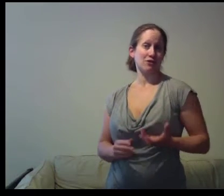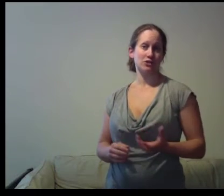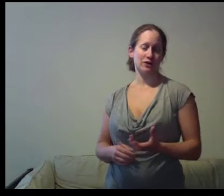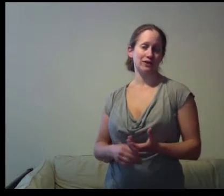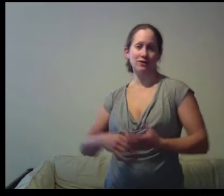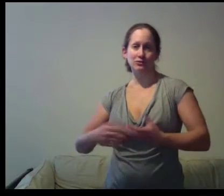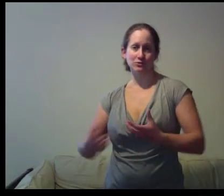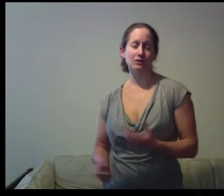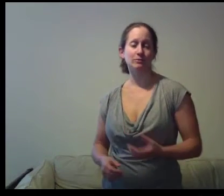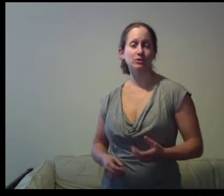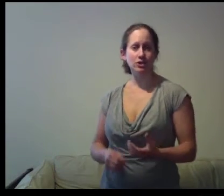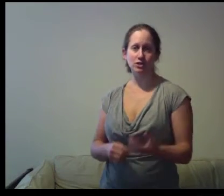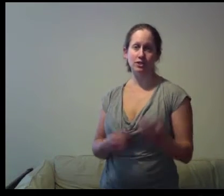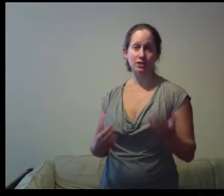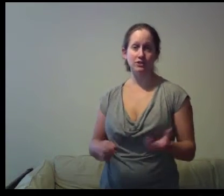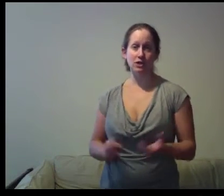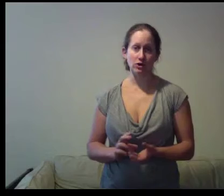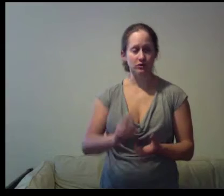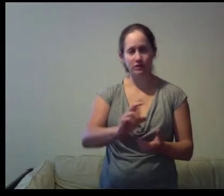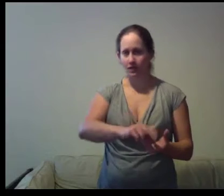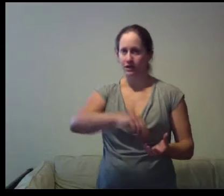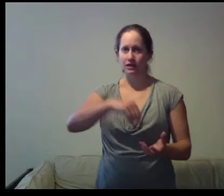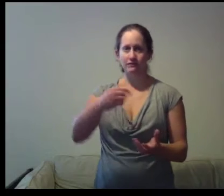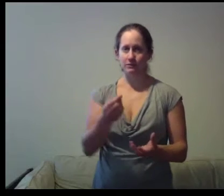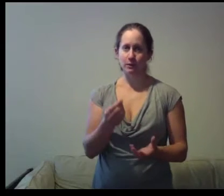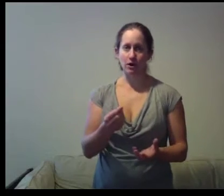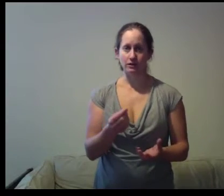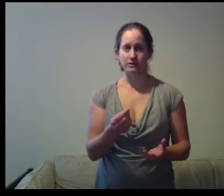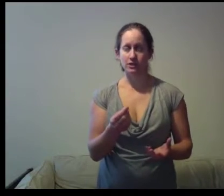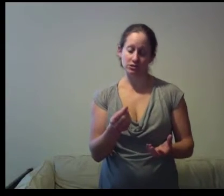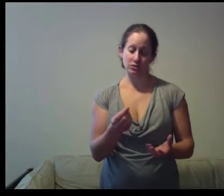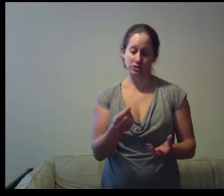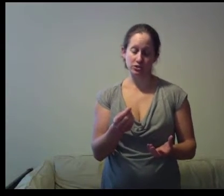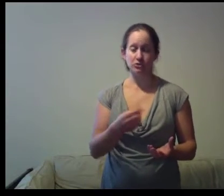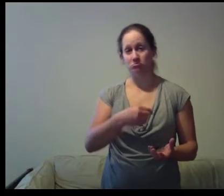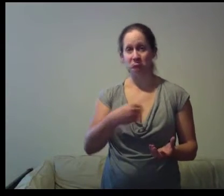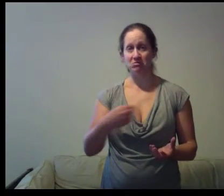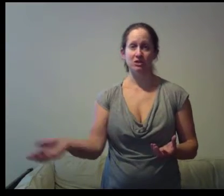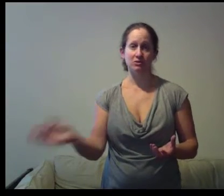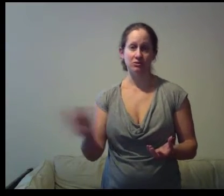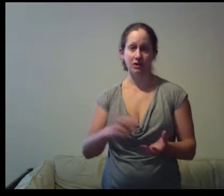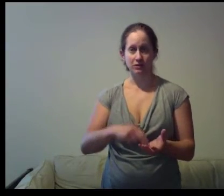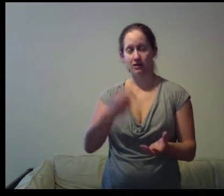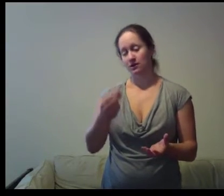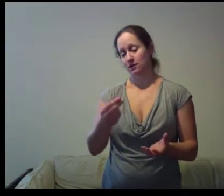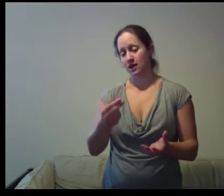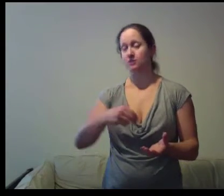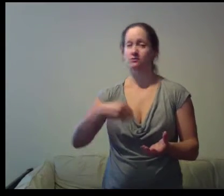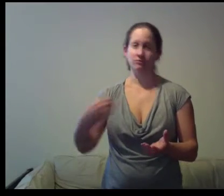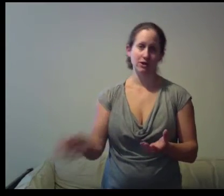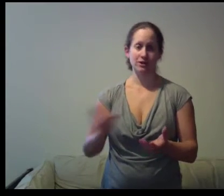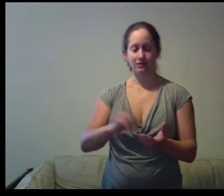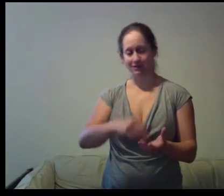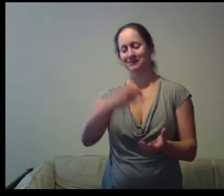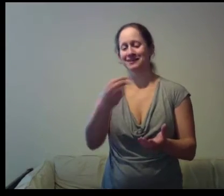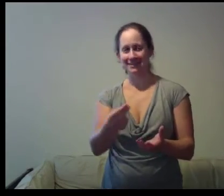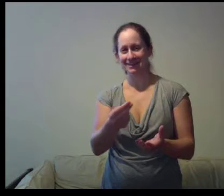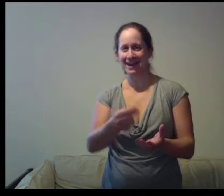cards right now and doing a demonstration and here's how it goes. He lifts up a card and he says oh it's a 2 lead great 8 great 9